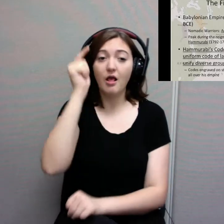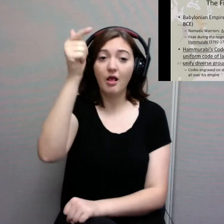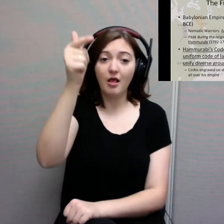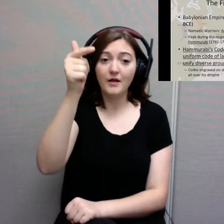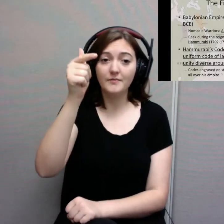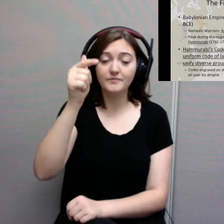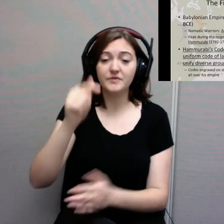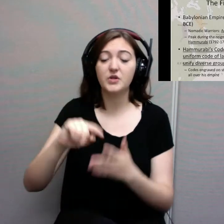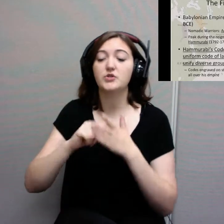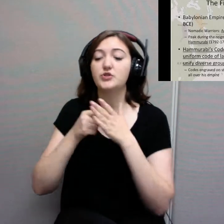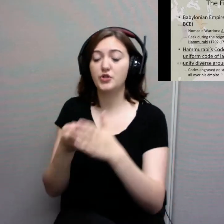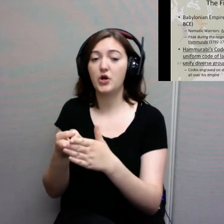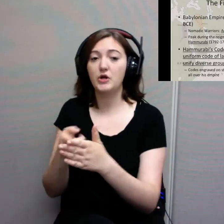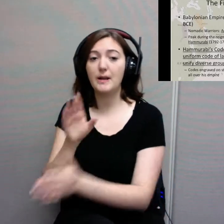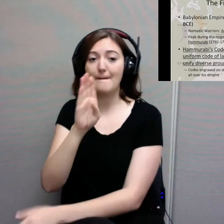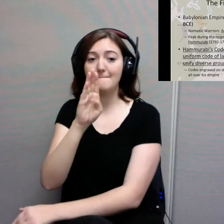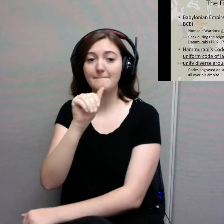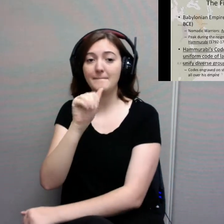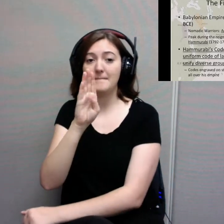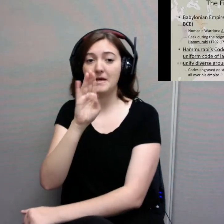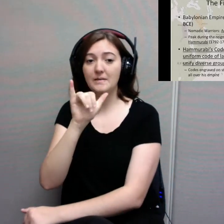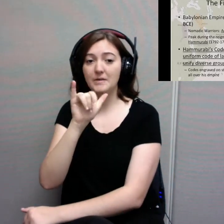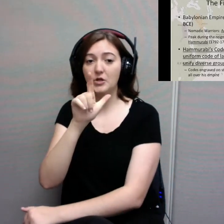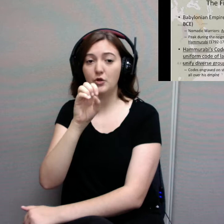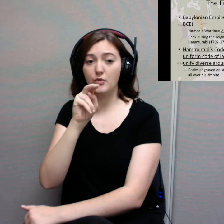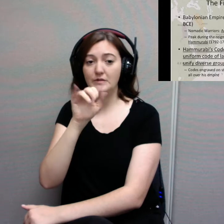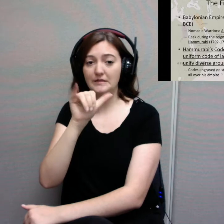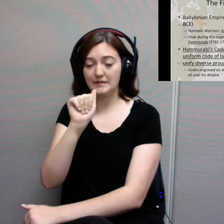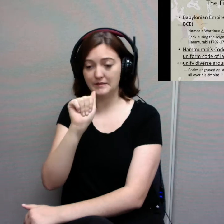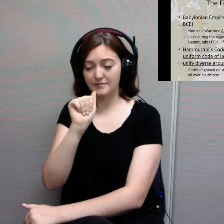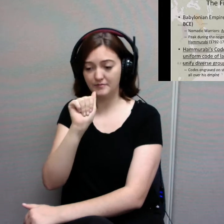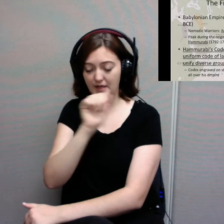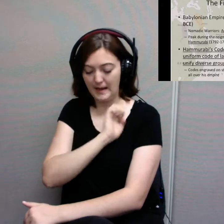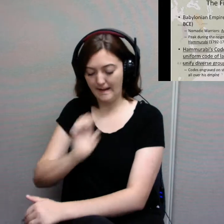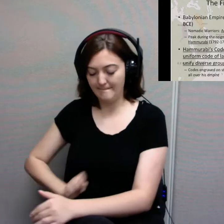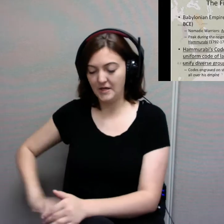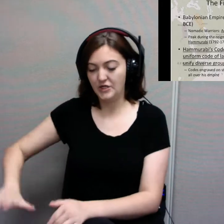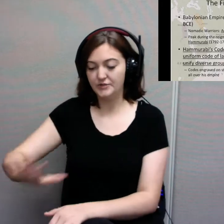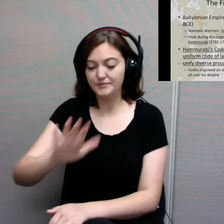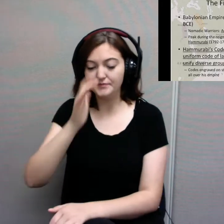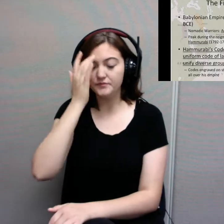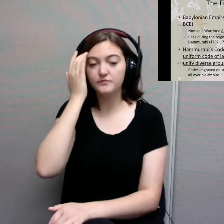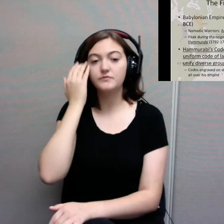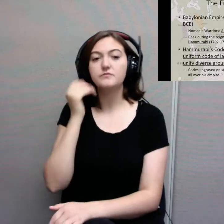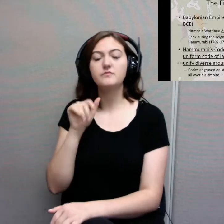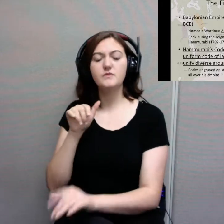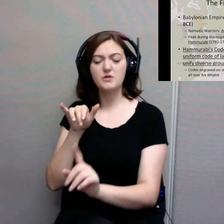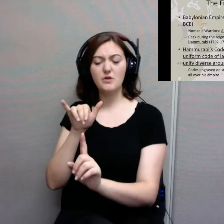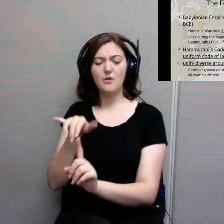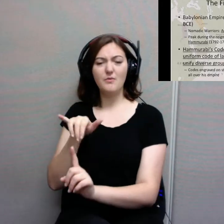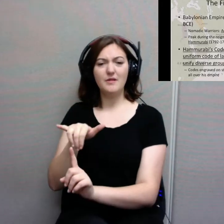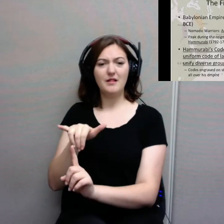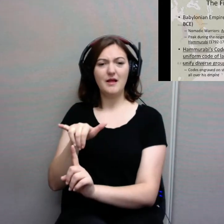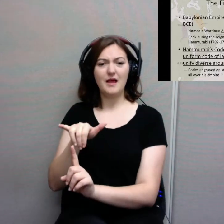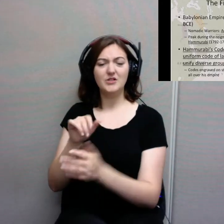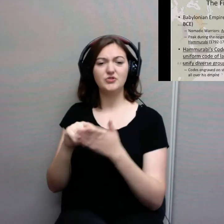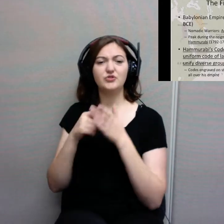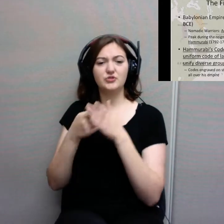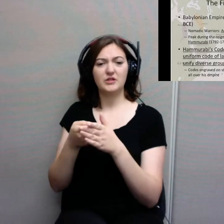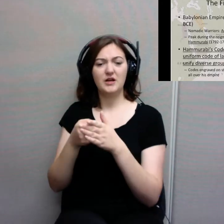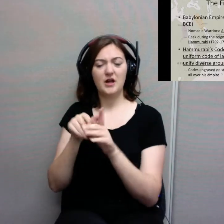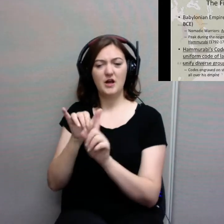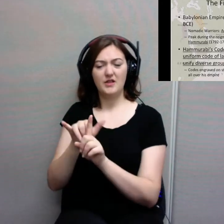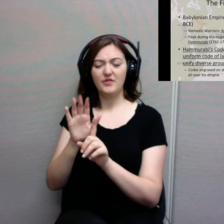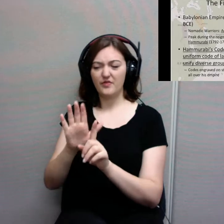Babylonian Empire came about. Their origins, and we're going to see this in a lot of different